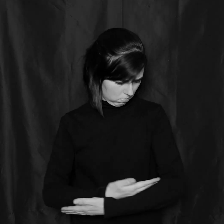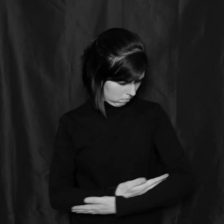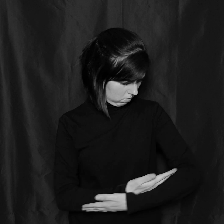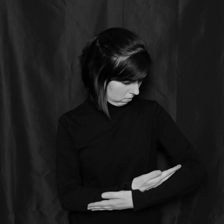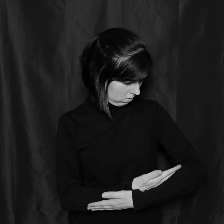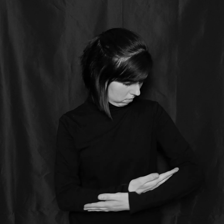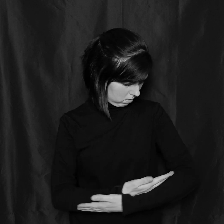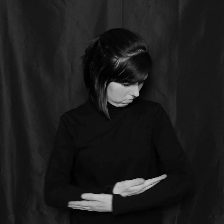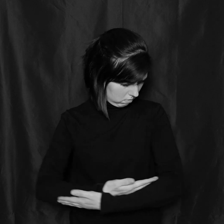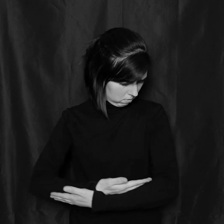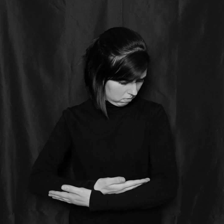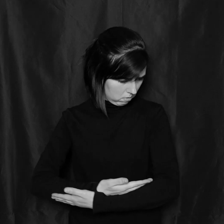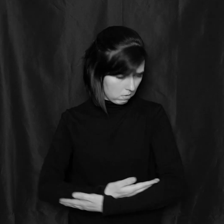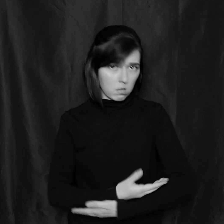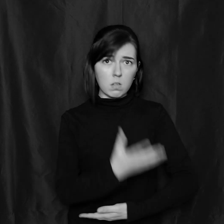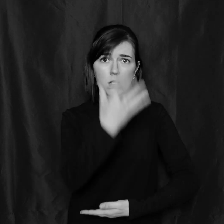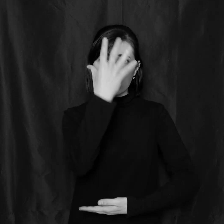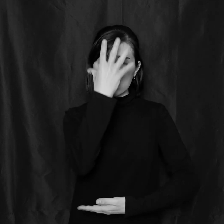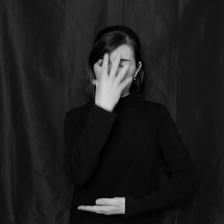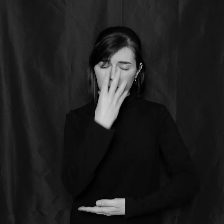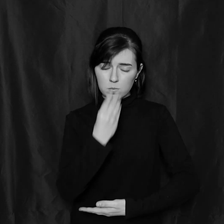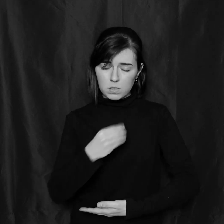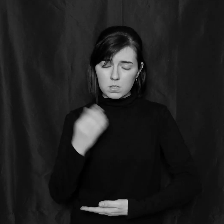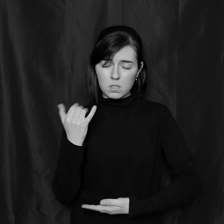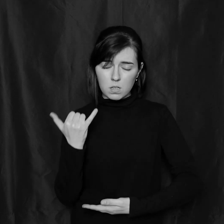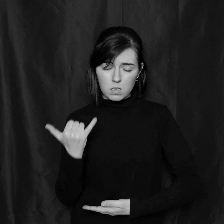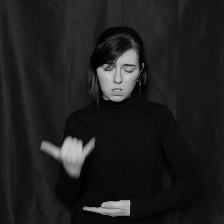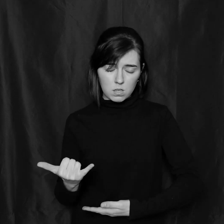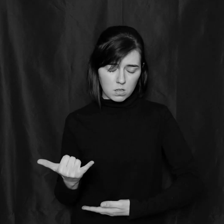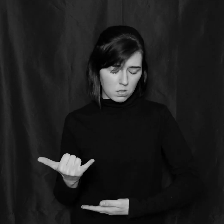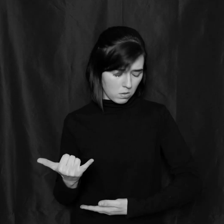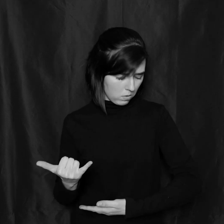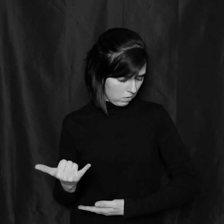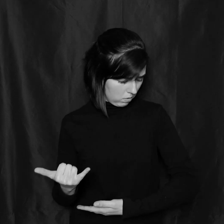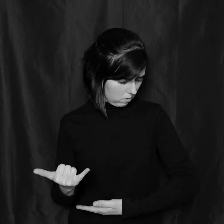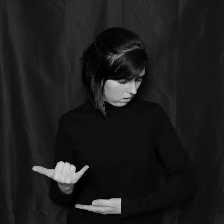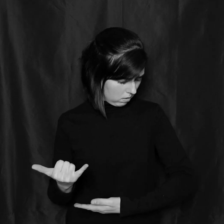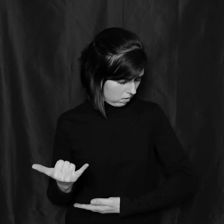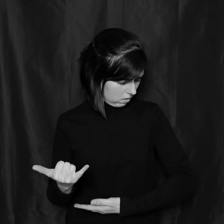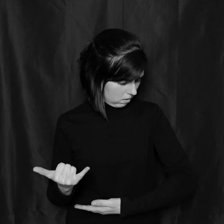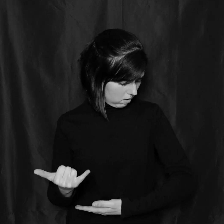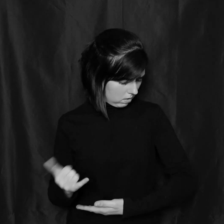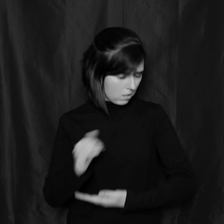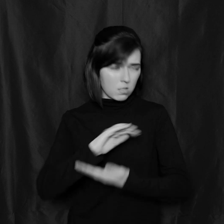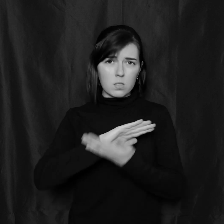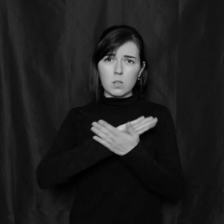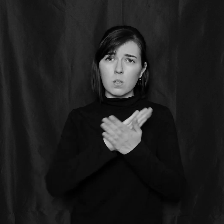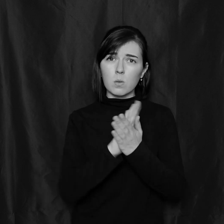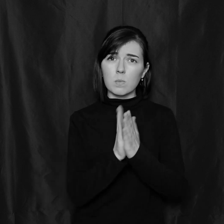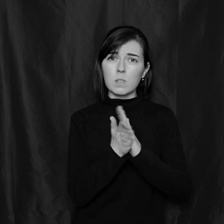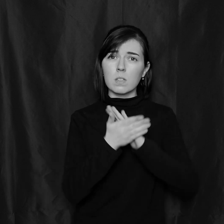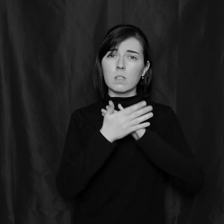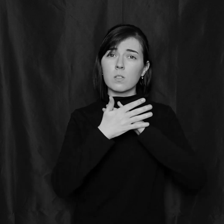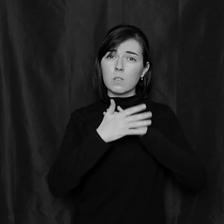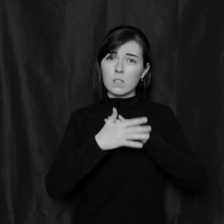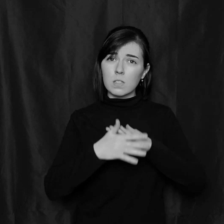Sleeping now, so peacefully,